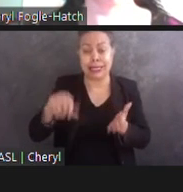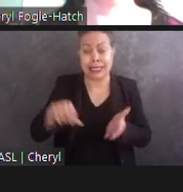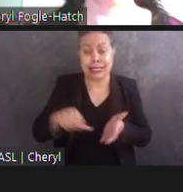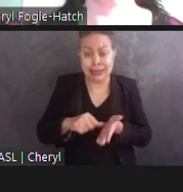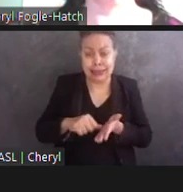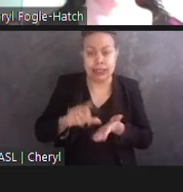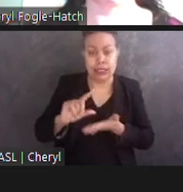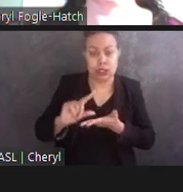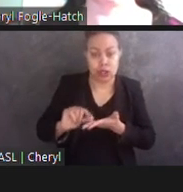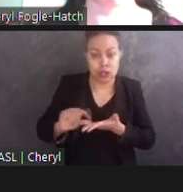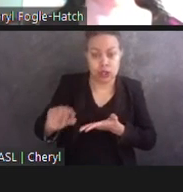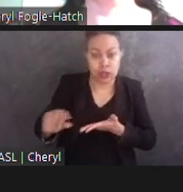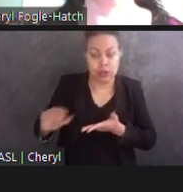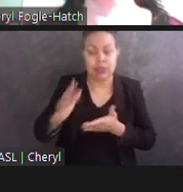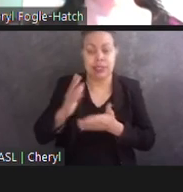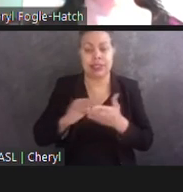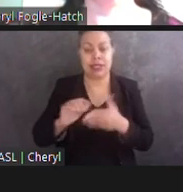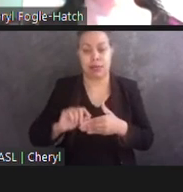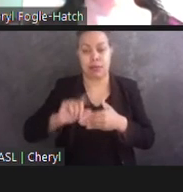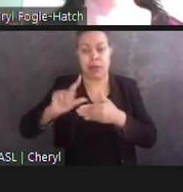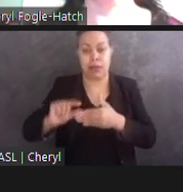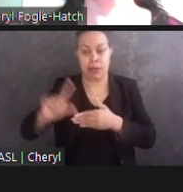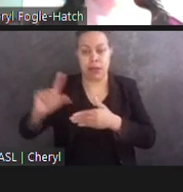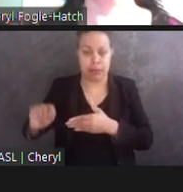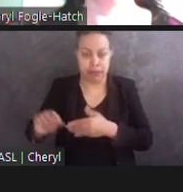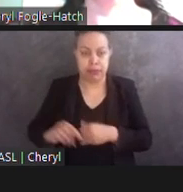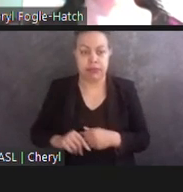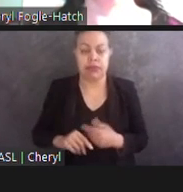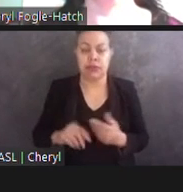bas-relief, the art on the columns are of various colors.